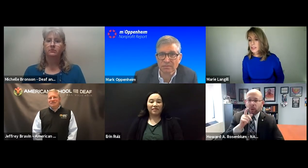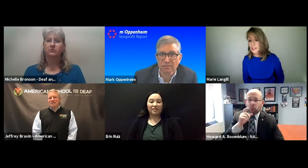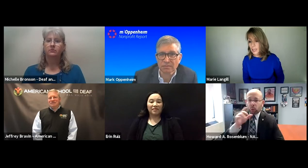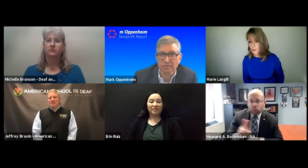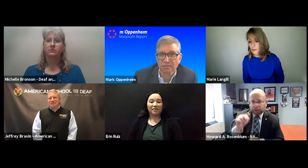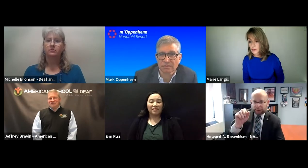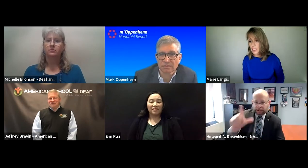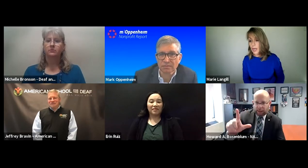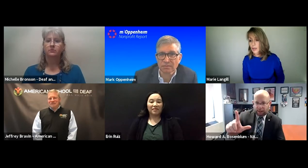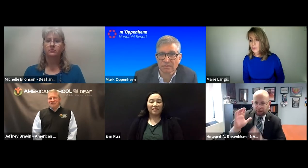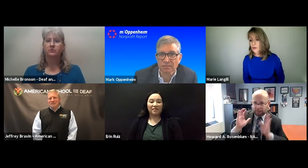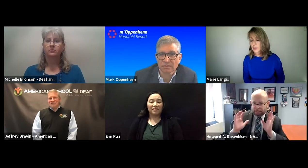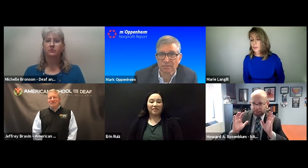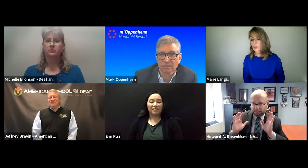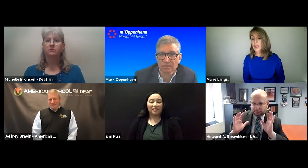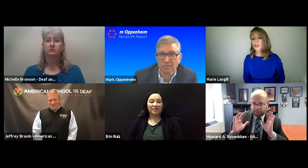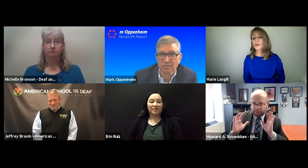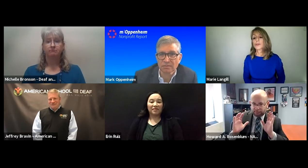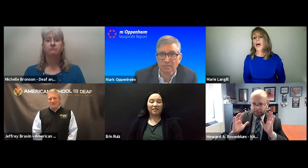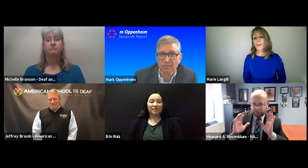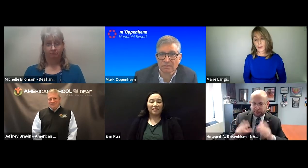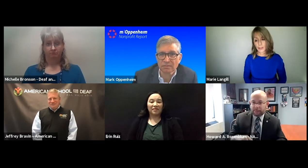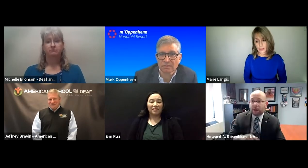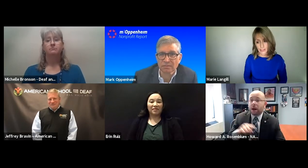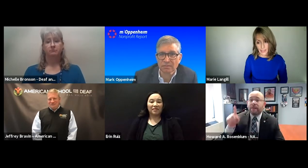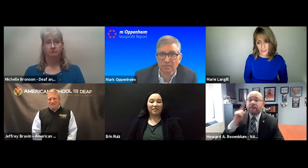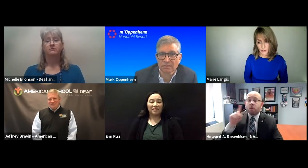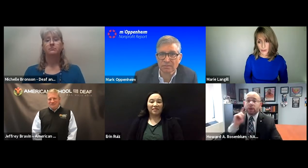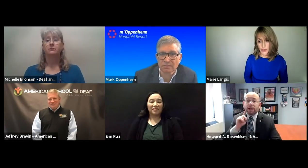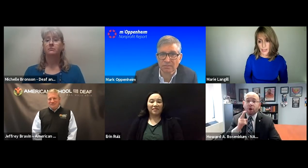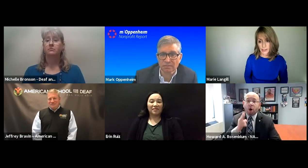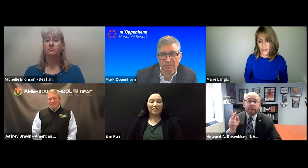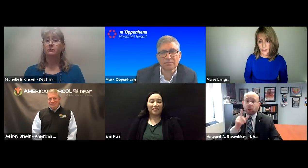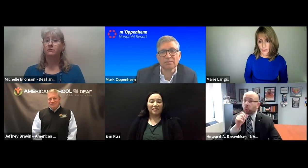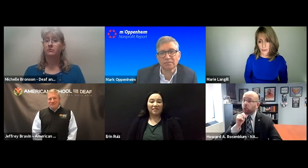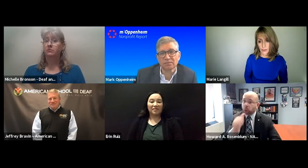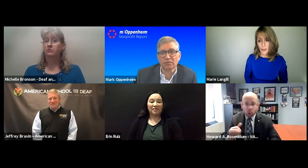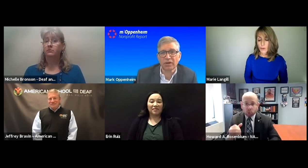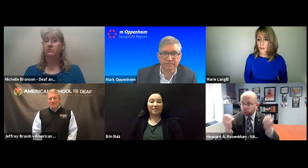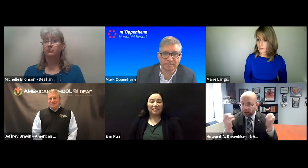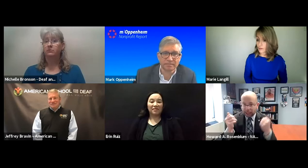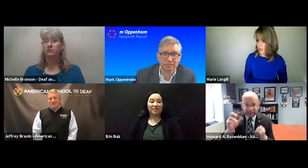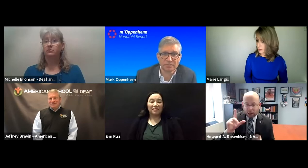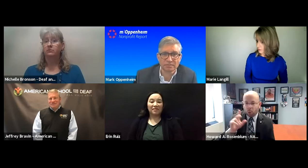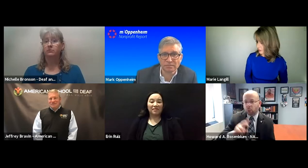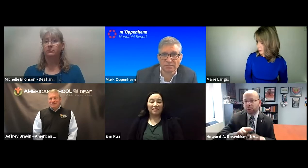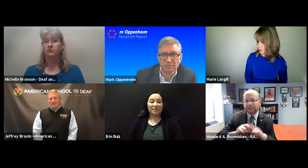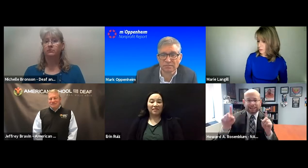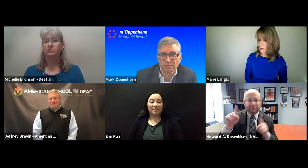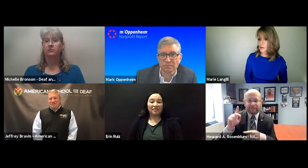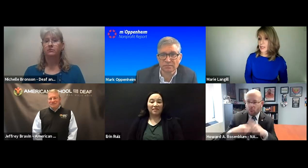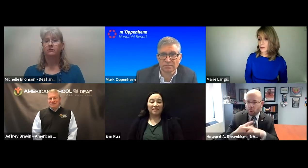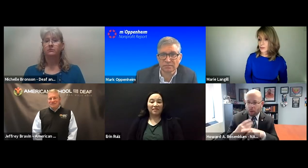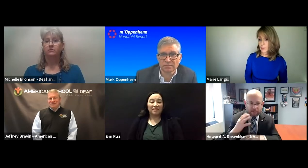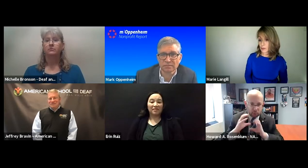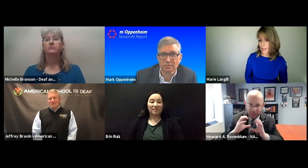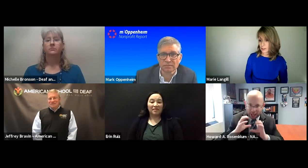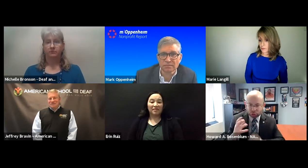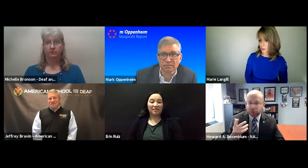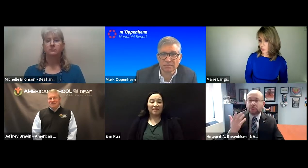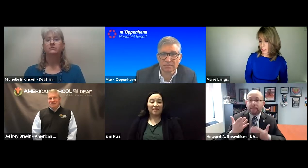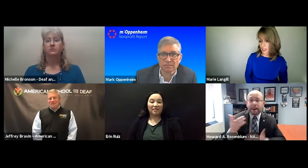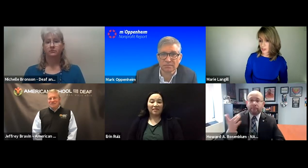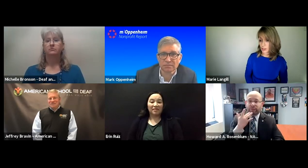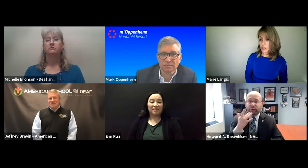those two examples are good for people that use American Sign Language, ASL. For deaf and hard of hearing people, they're not used that